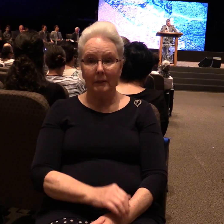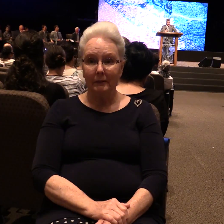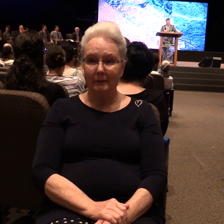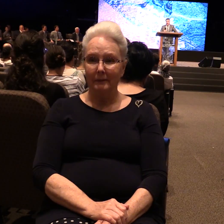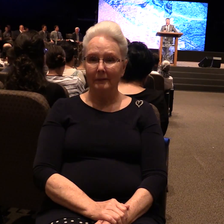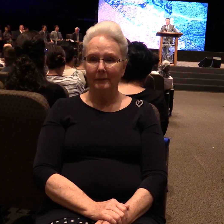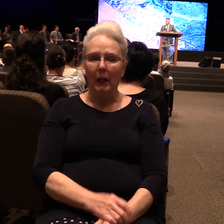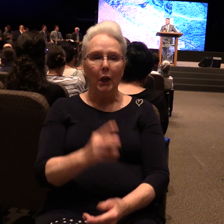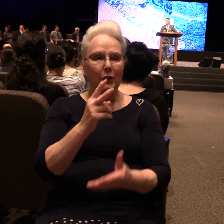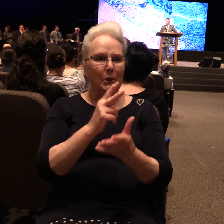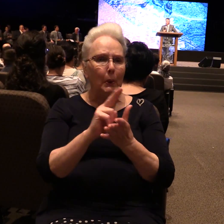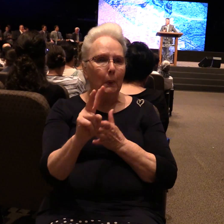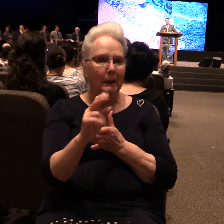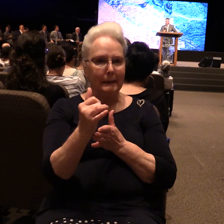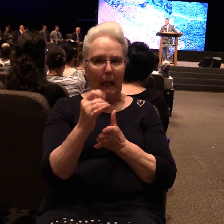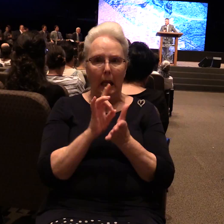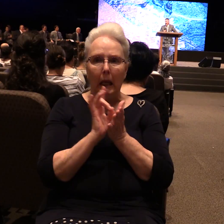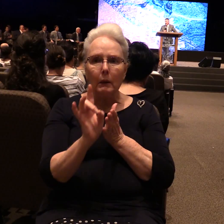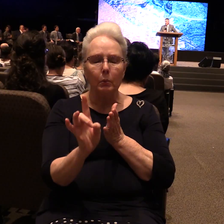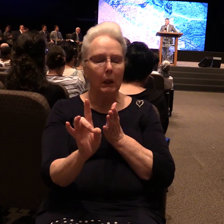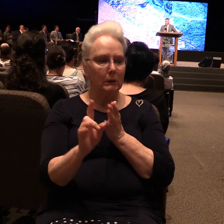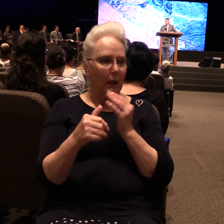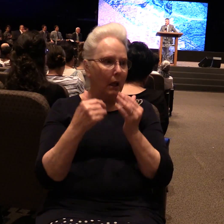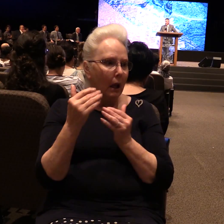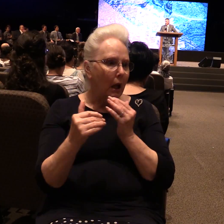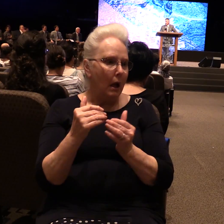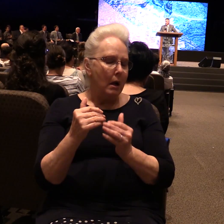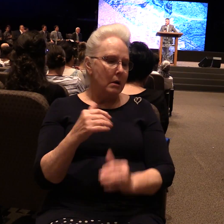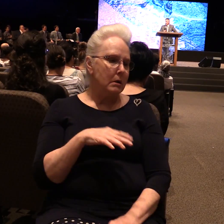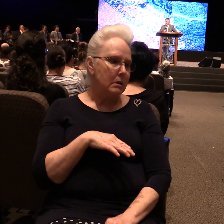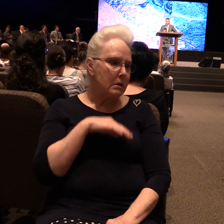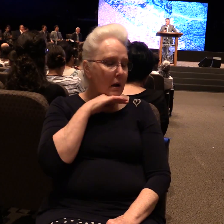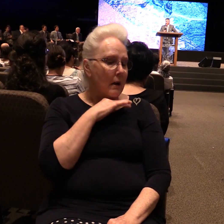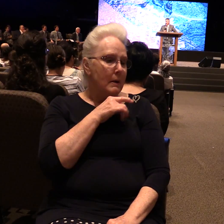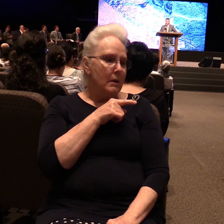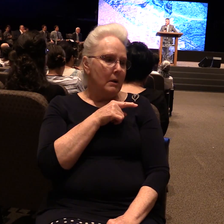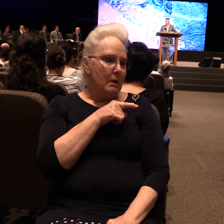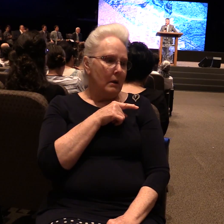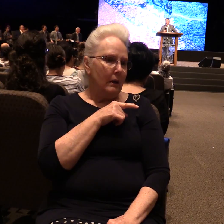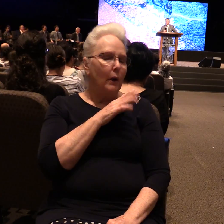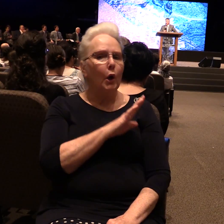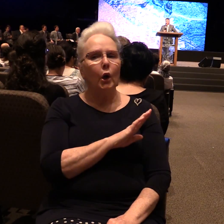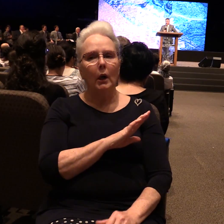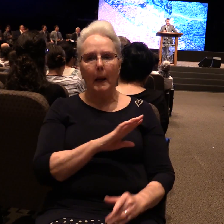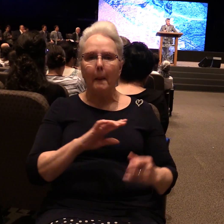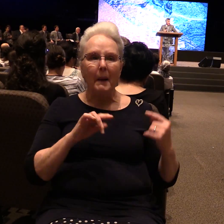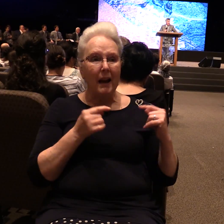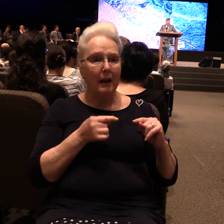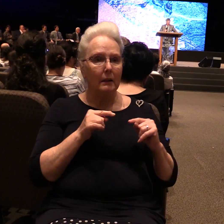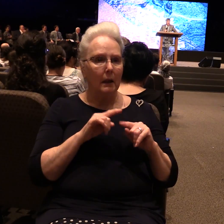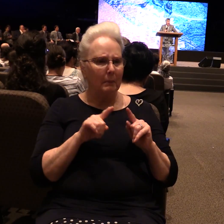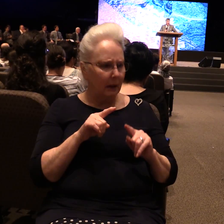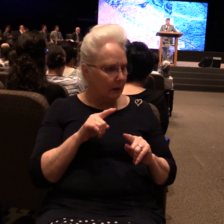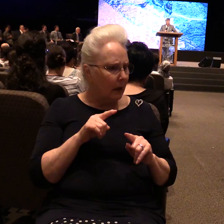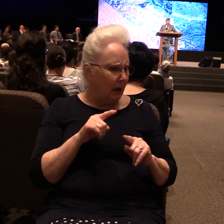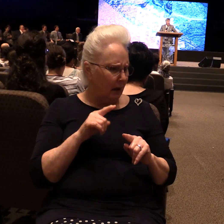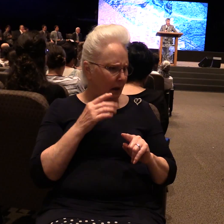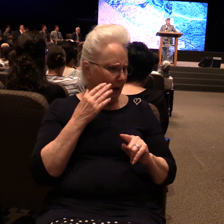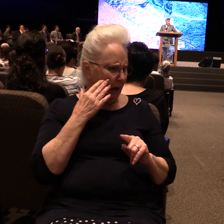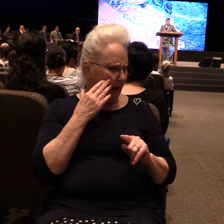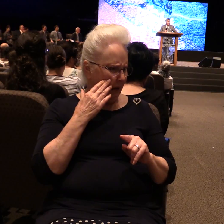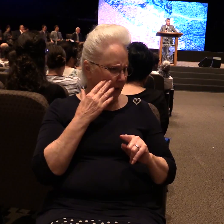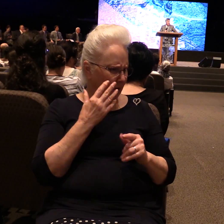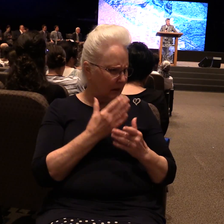Two weeks become eight. And he's so tired of her and her pain. But he can't deny something on the inside is